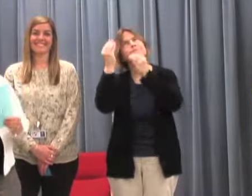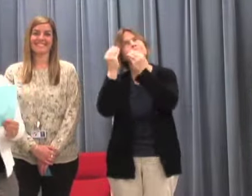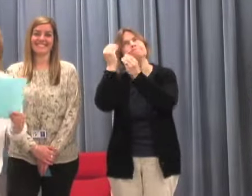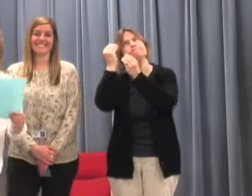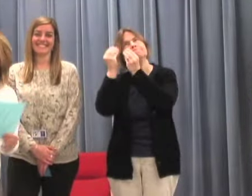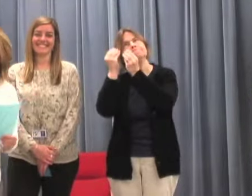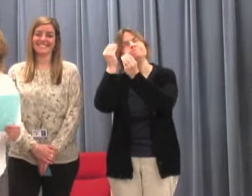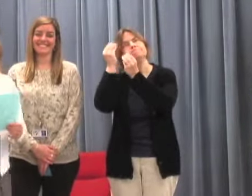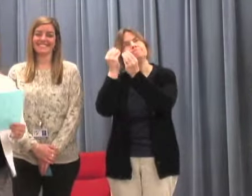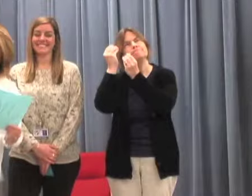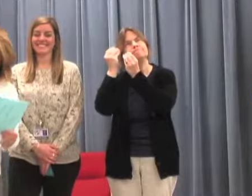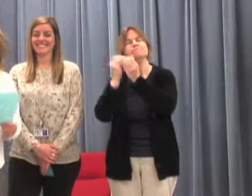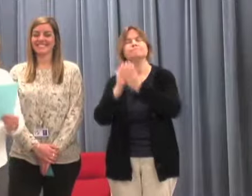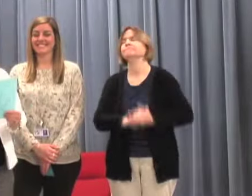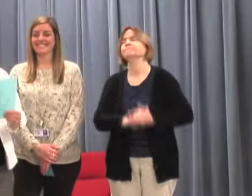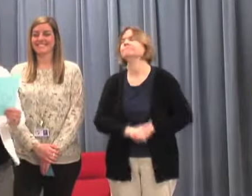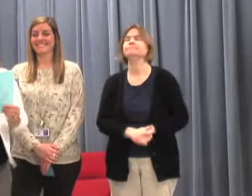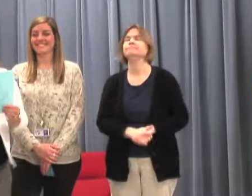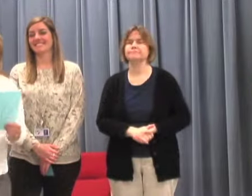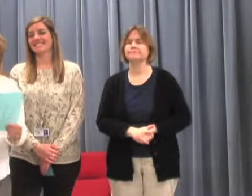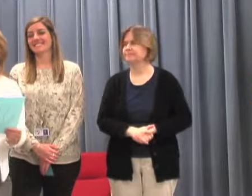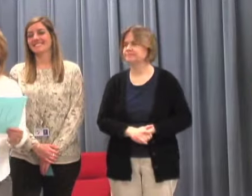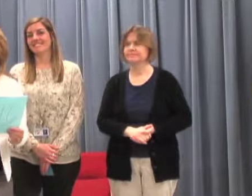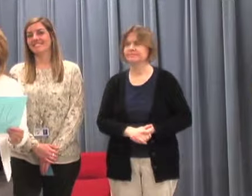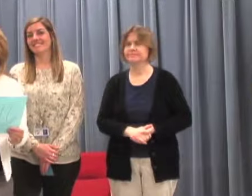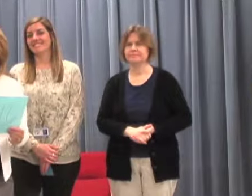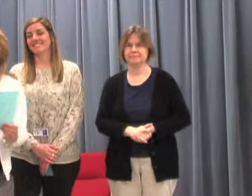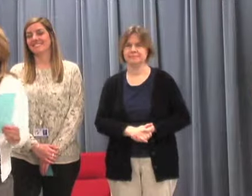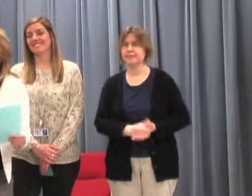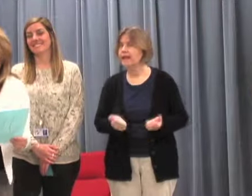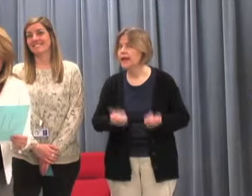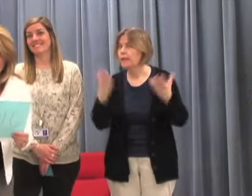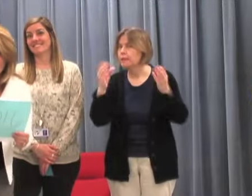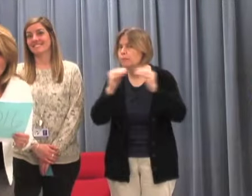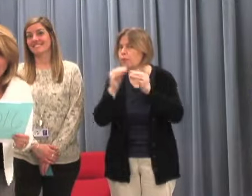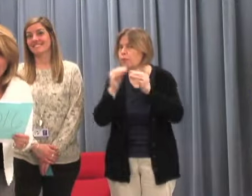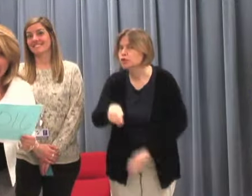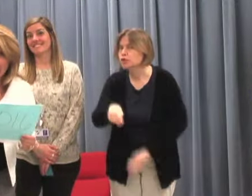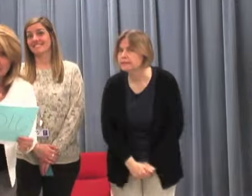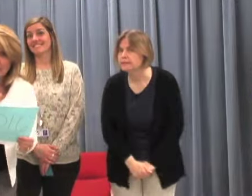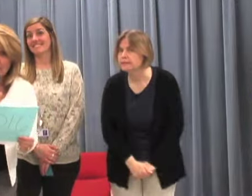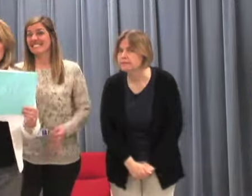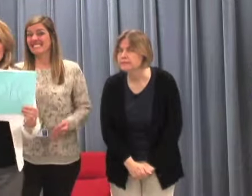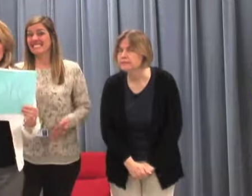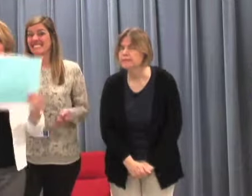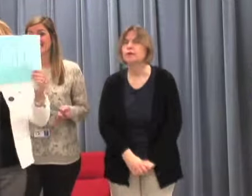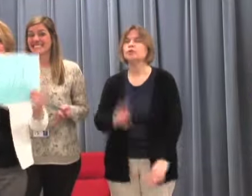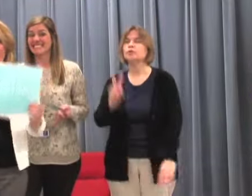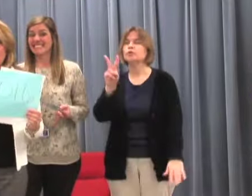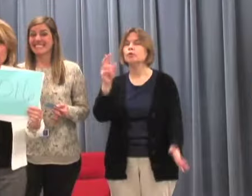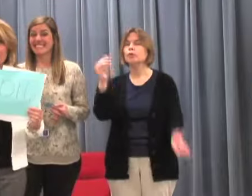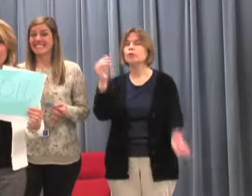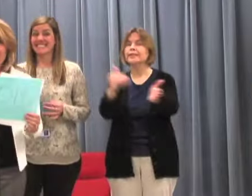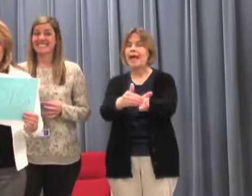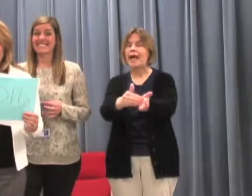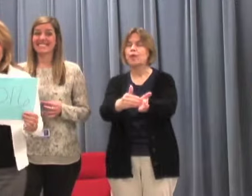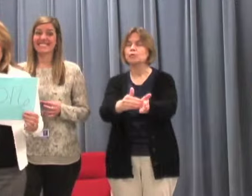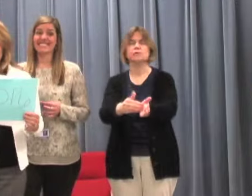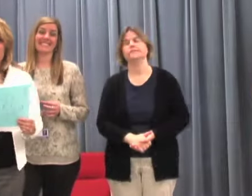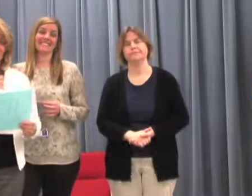-doo-doo-doo-doo-doo-doo-doo-doo How many more does she need to donate? Two thousand.